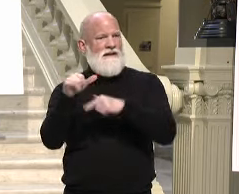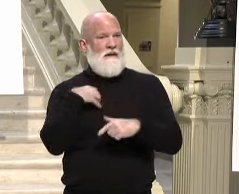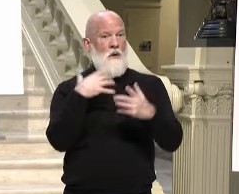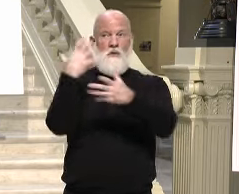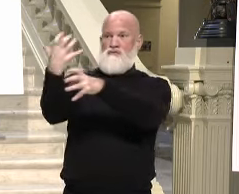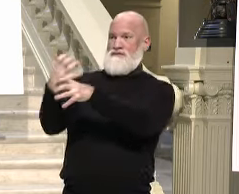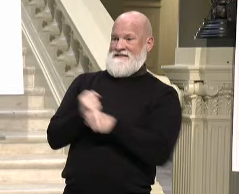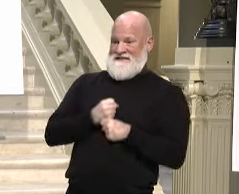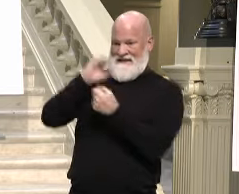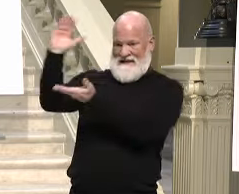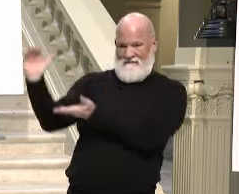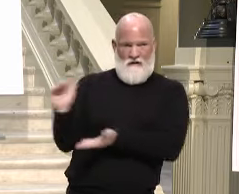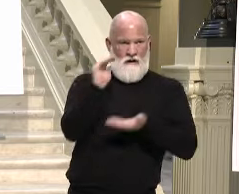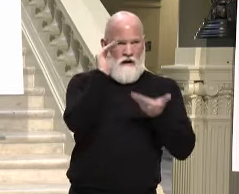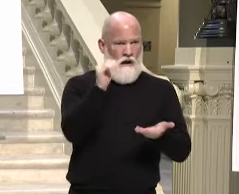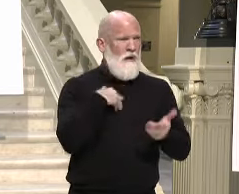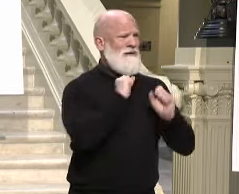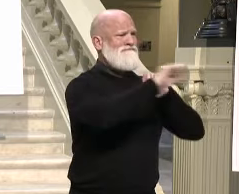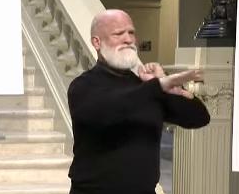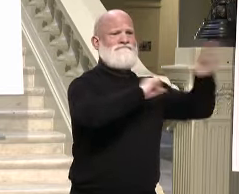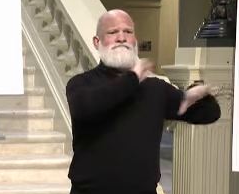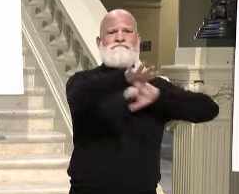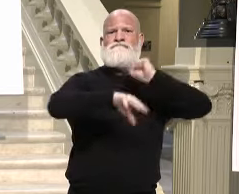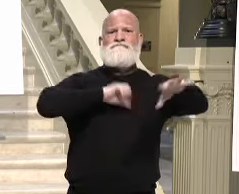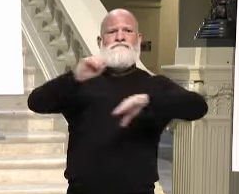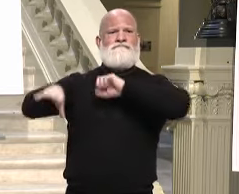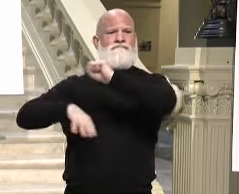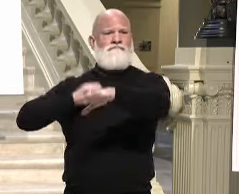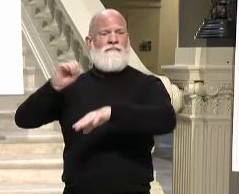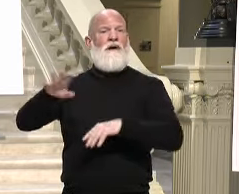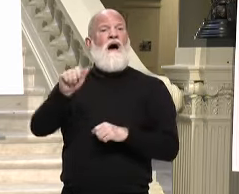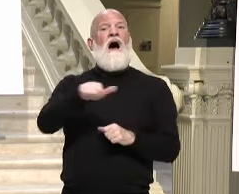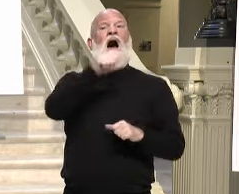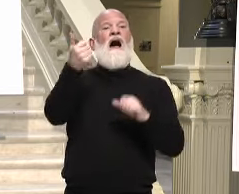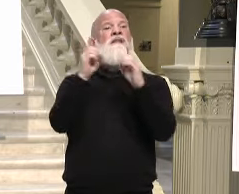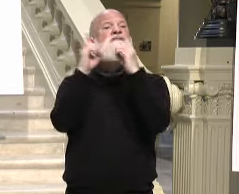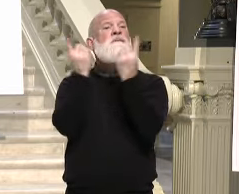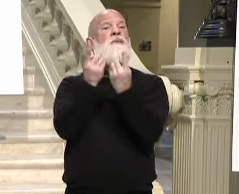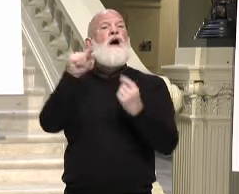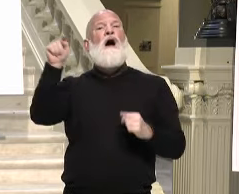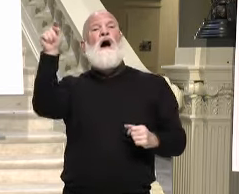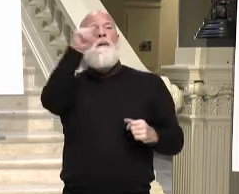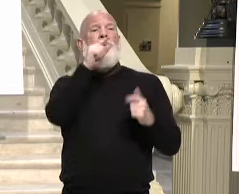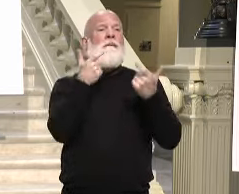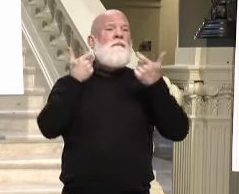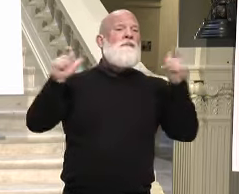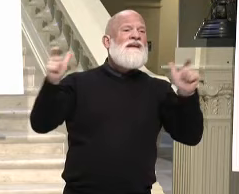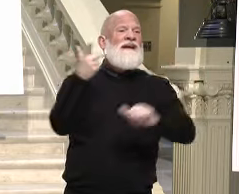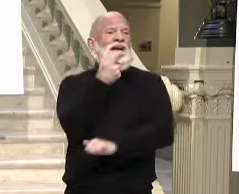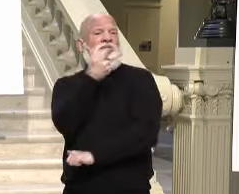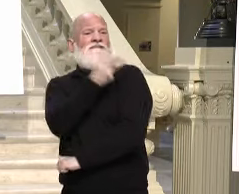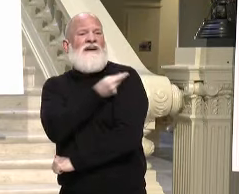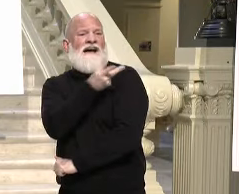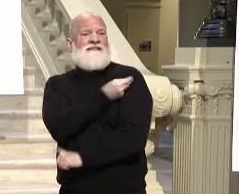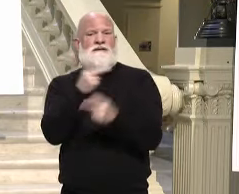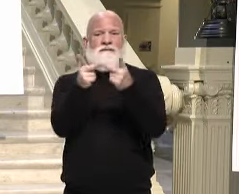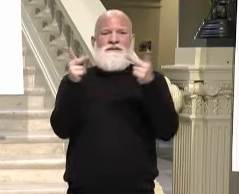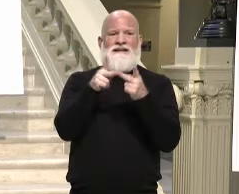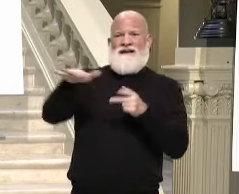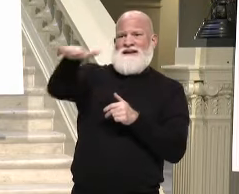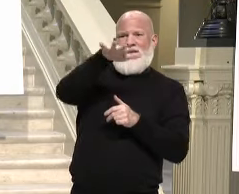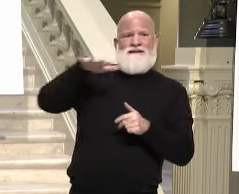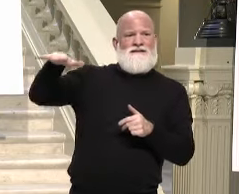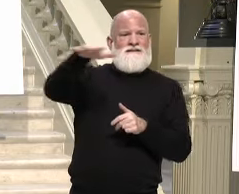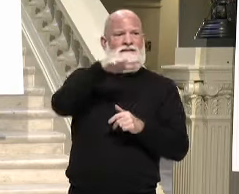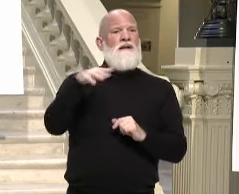the to the public health departments or the mass vaccination sites or the private sector partners, wherever we're sending them. So there's always